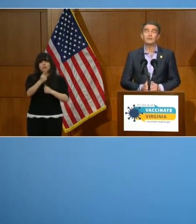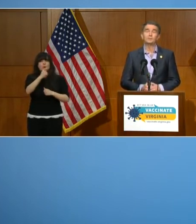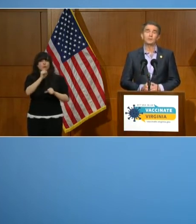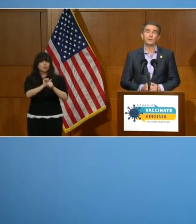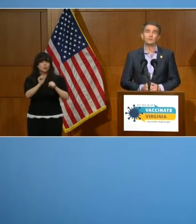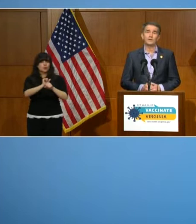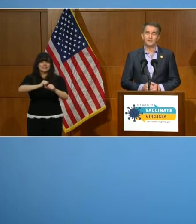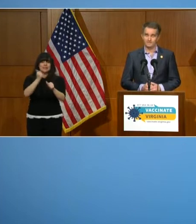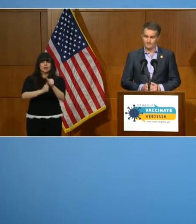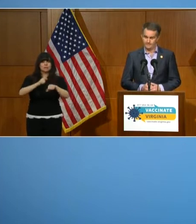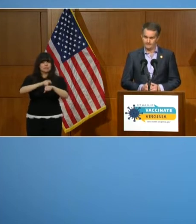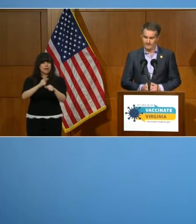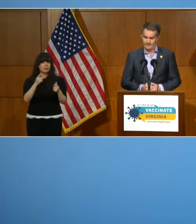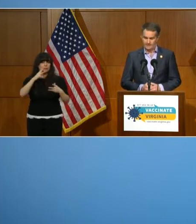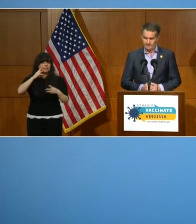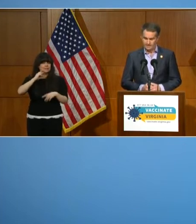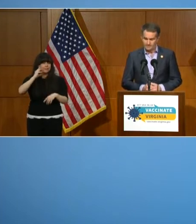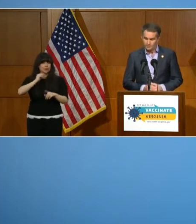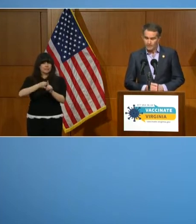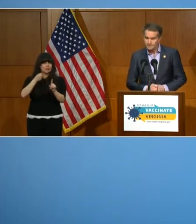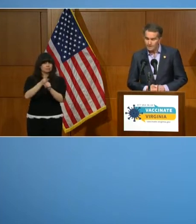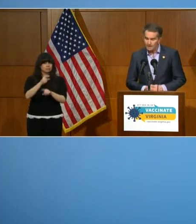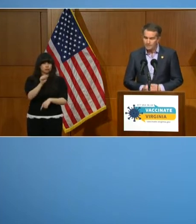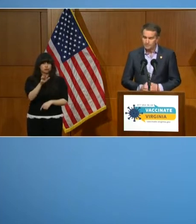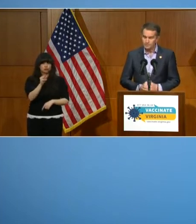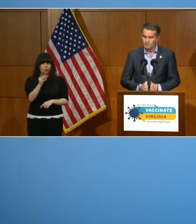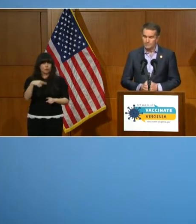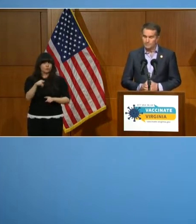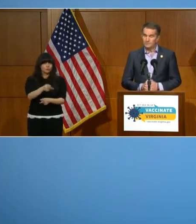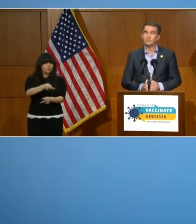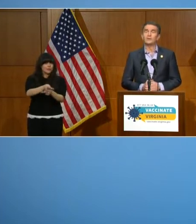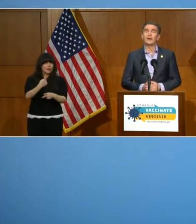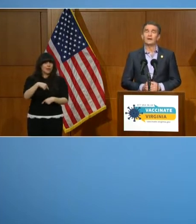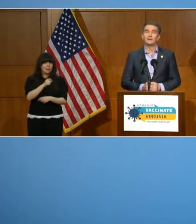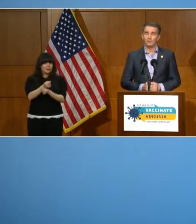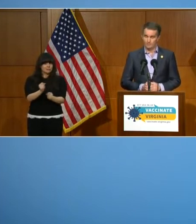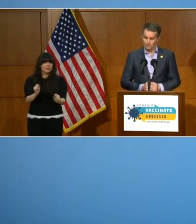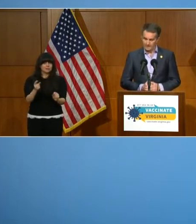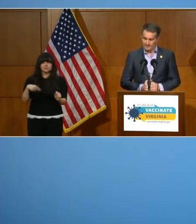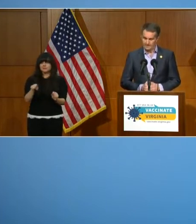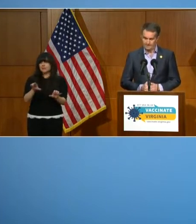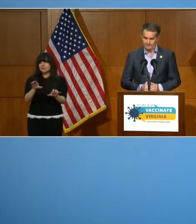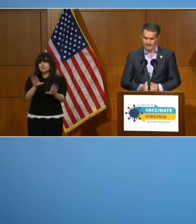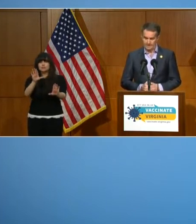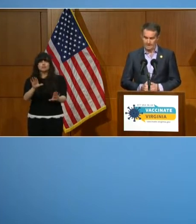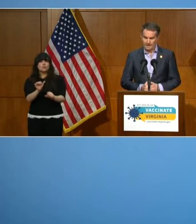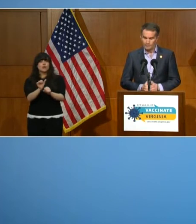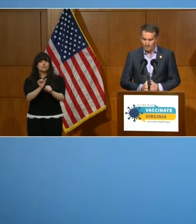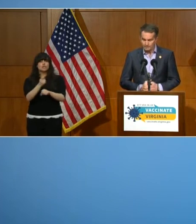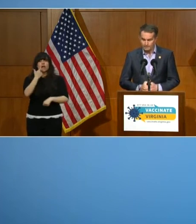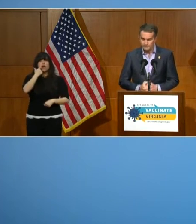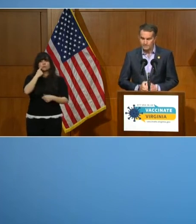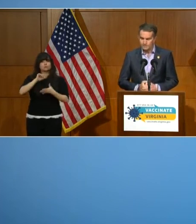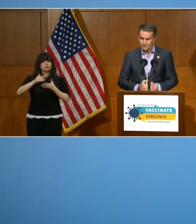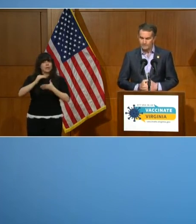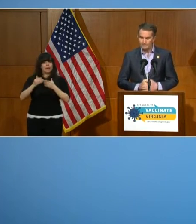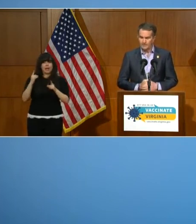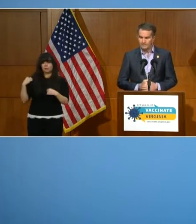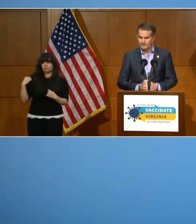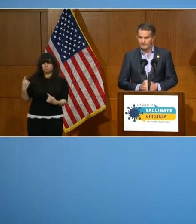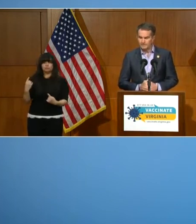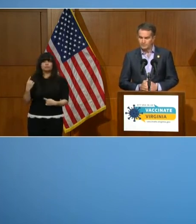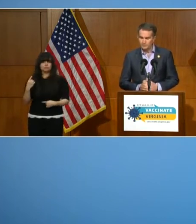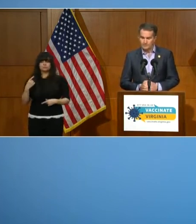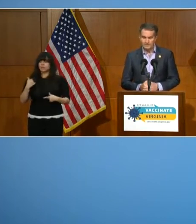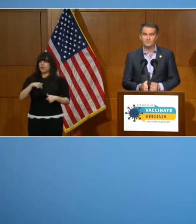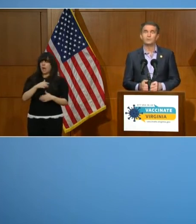to keep us all safe. They did a great job in the storm that we just had over the weekend, and I'm grateful to them for